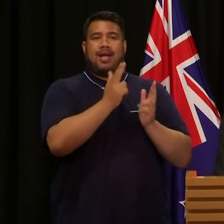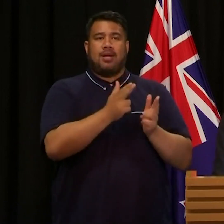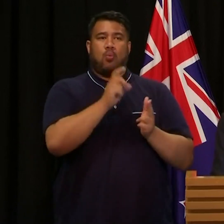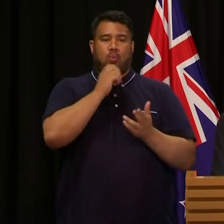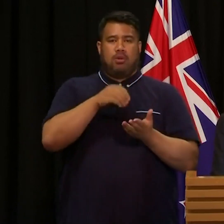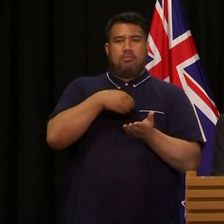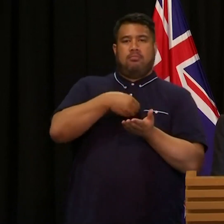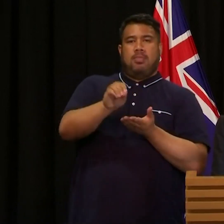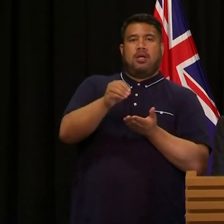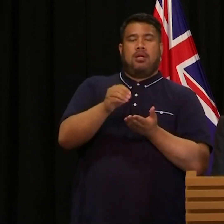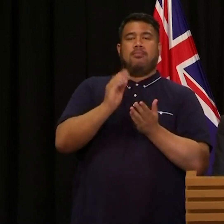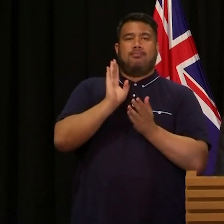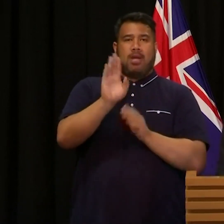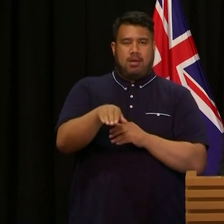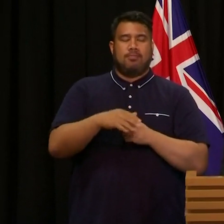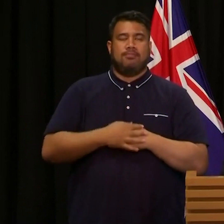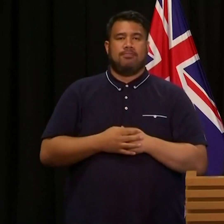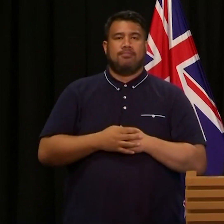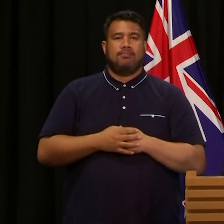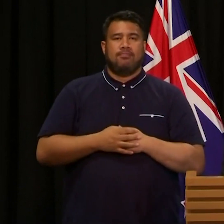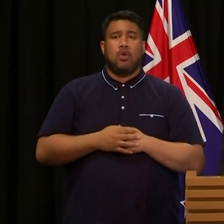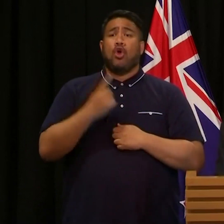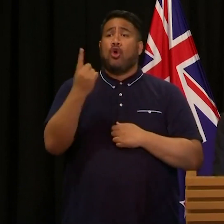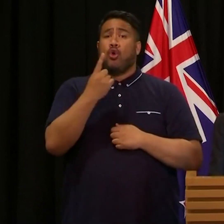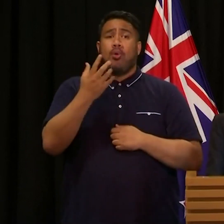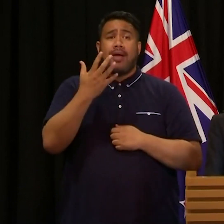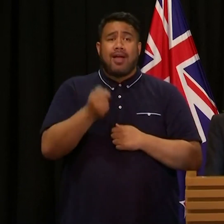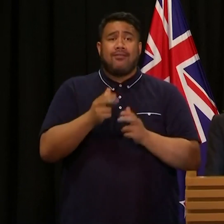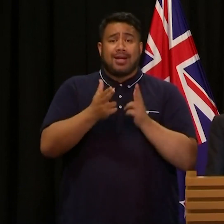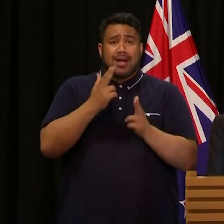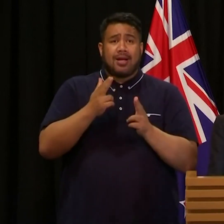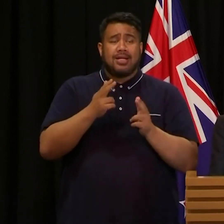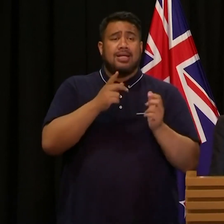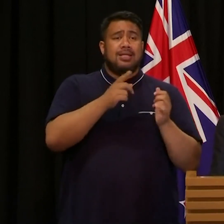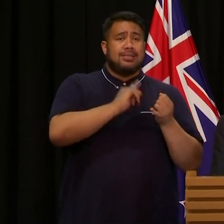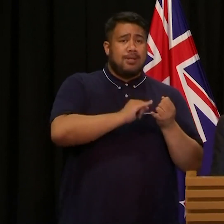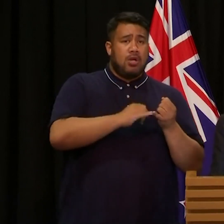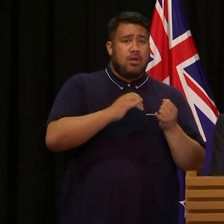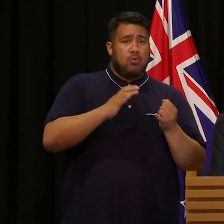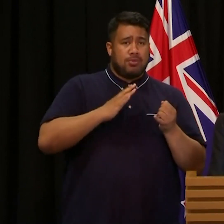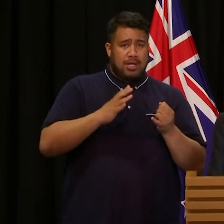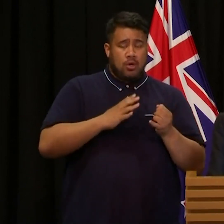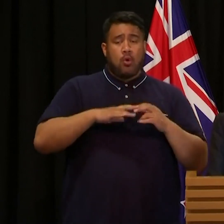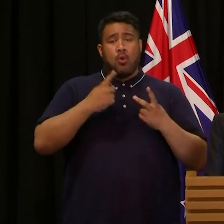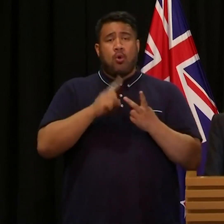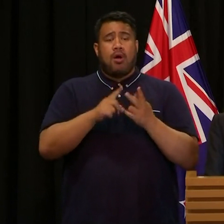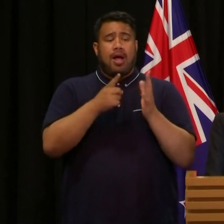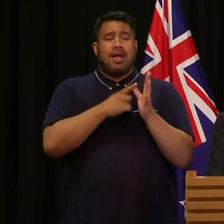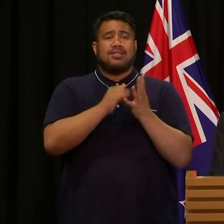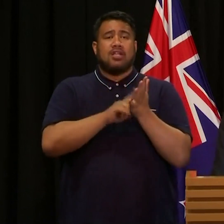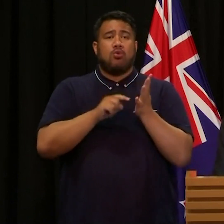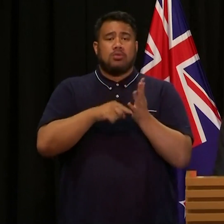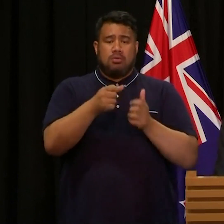we are asking all current holders of military-style semi-automatic weapons and assault rifles to visit